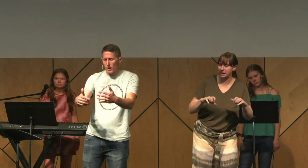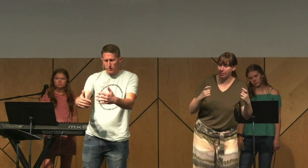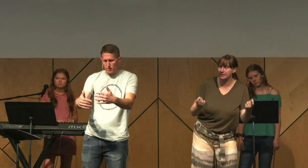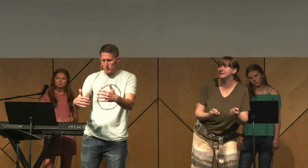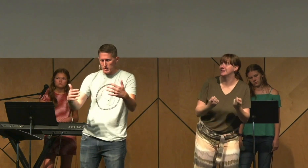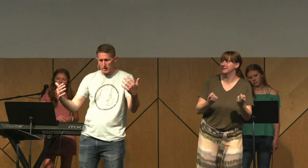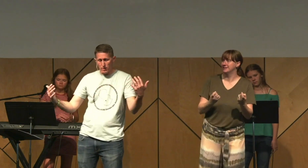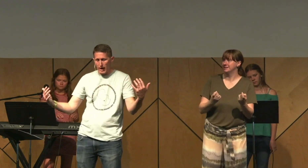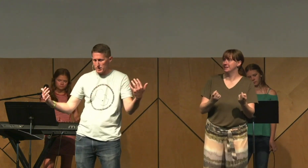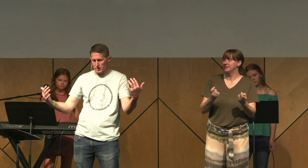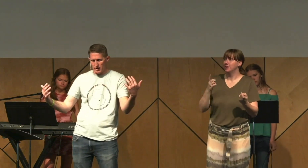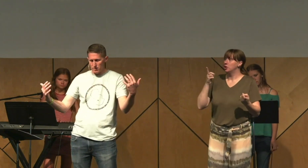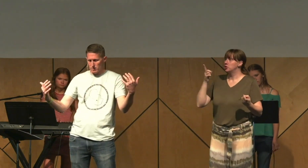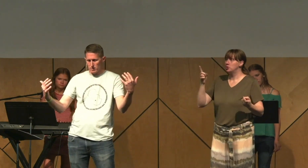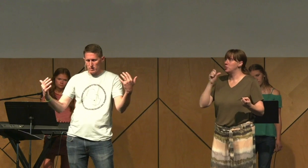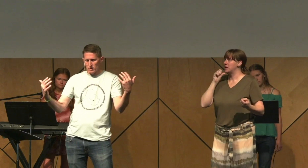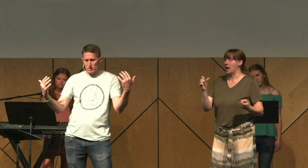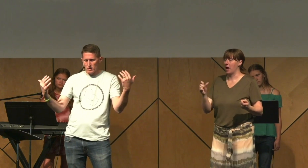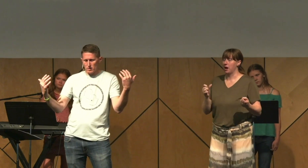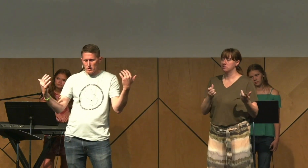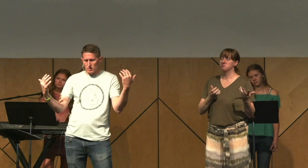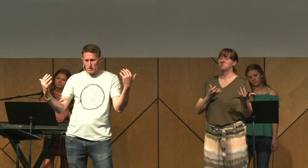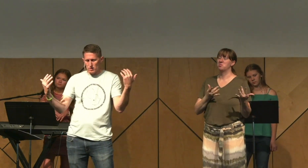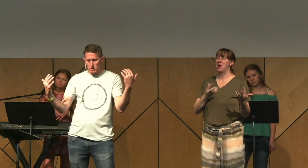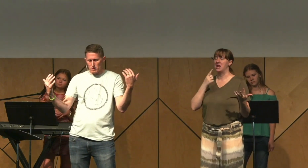And you're not waiting for them to get their act together.